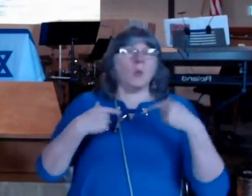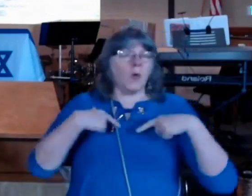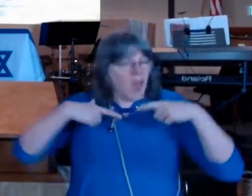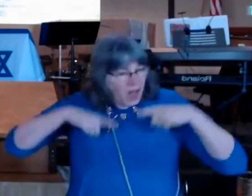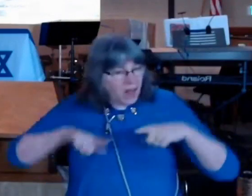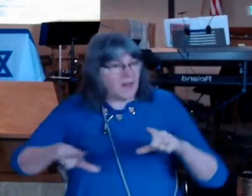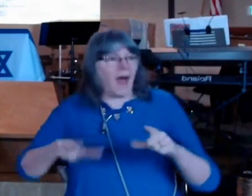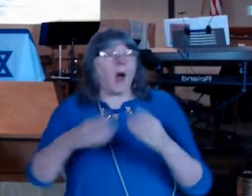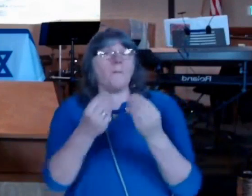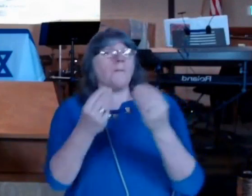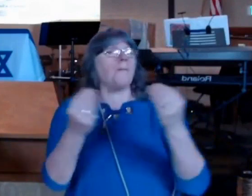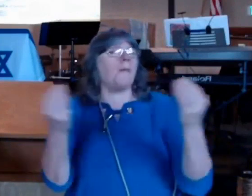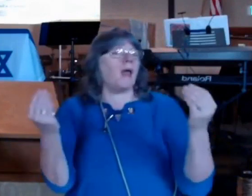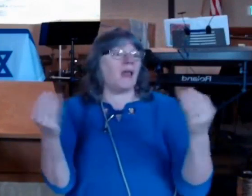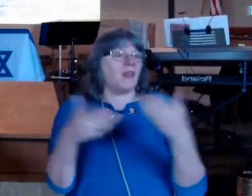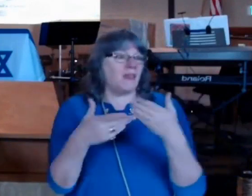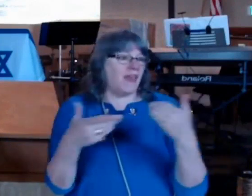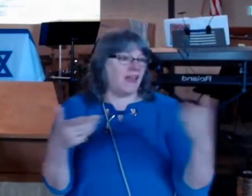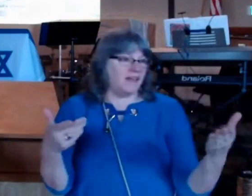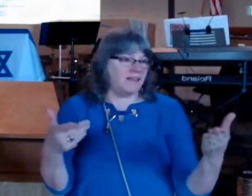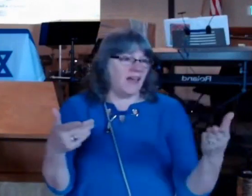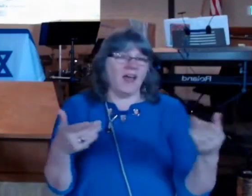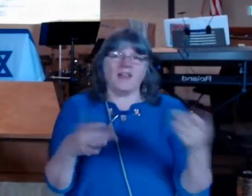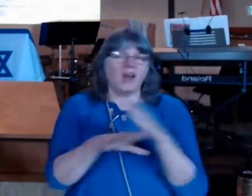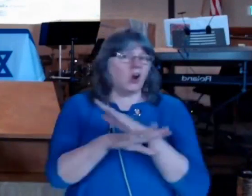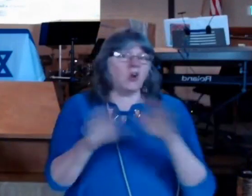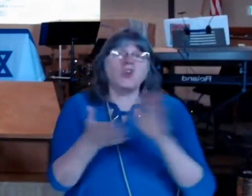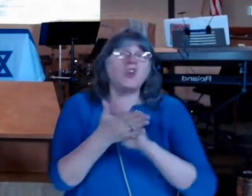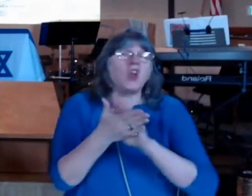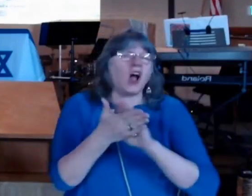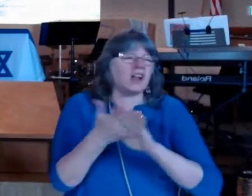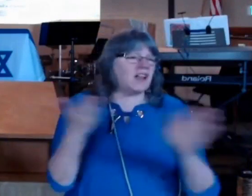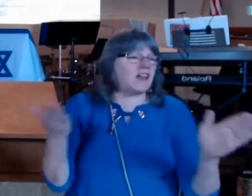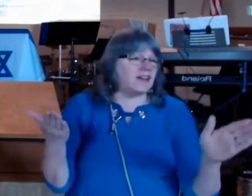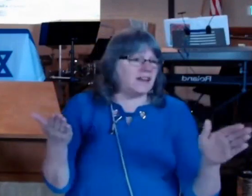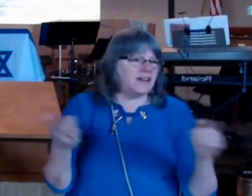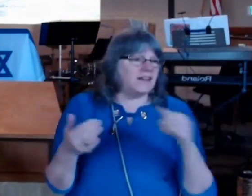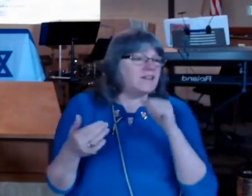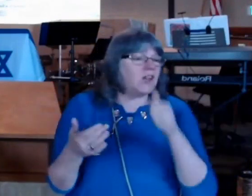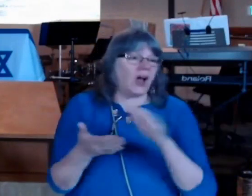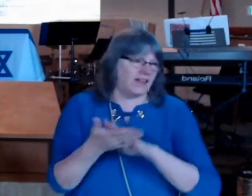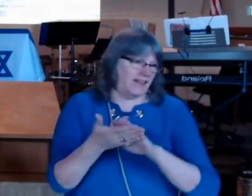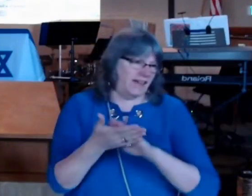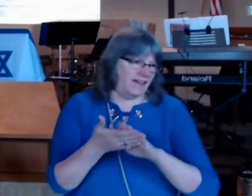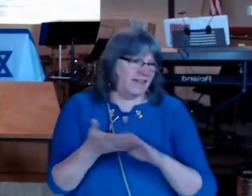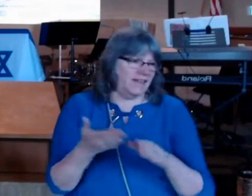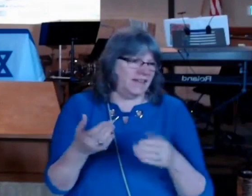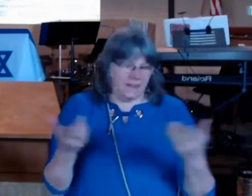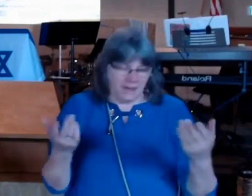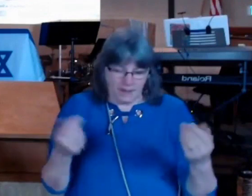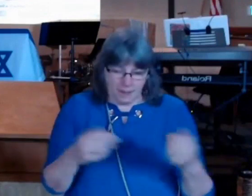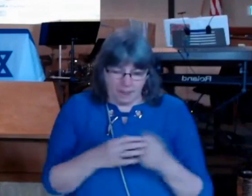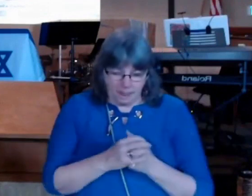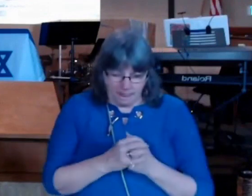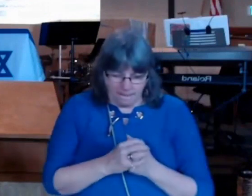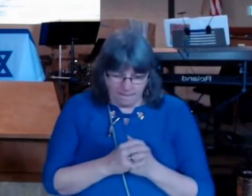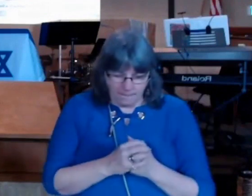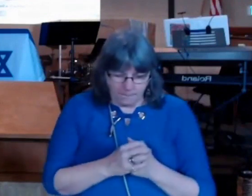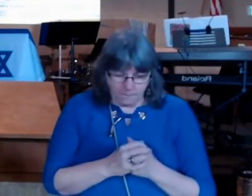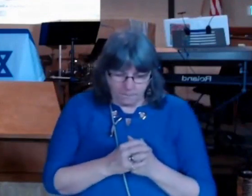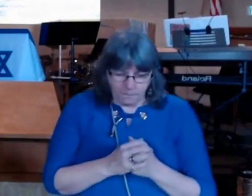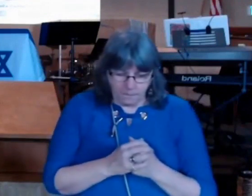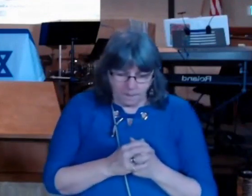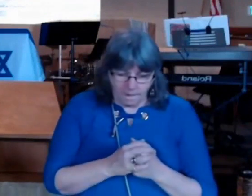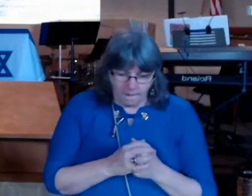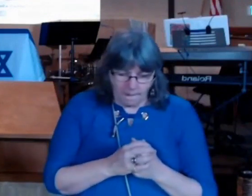an urban American society of 50 60 years ago without finding its way of